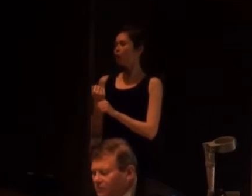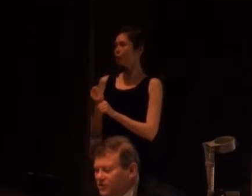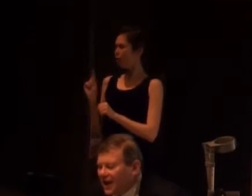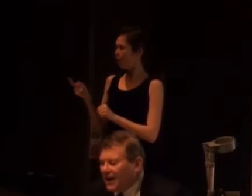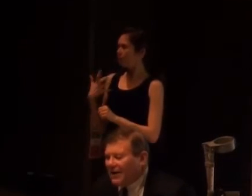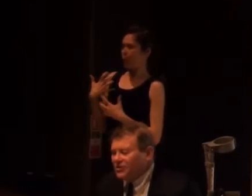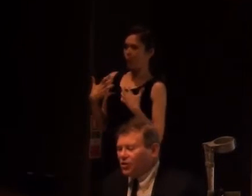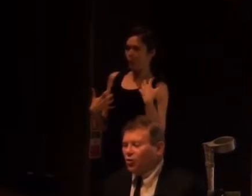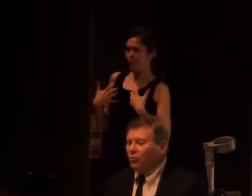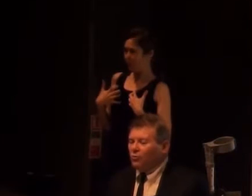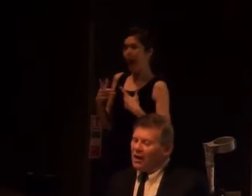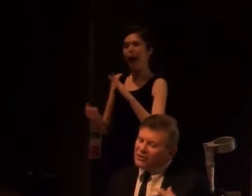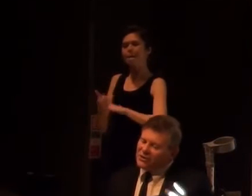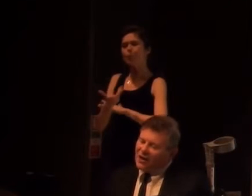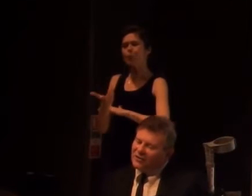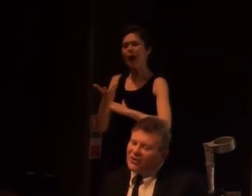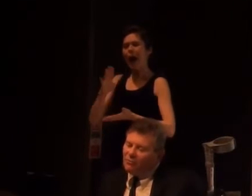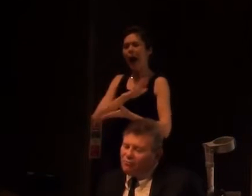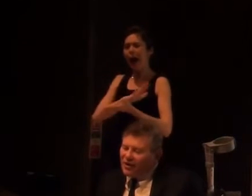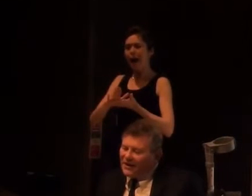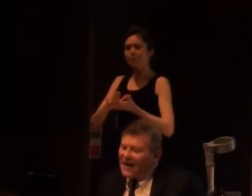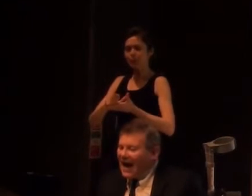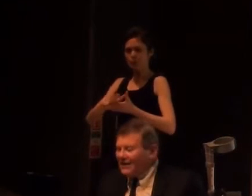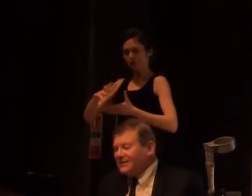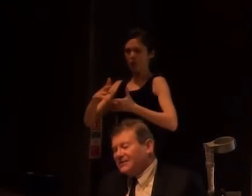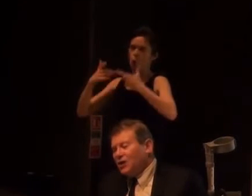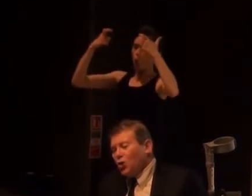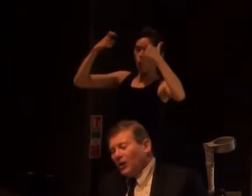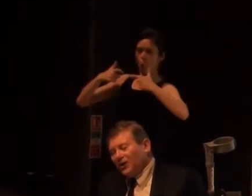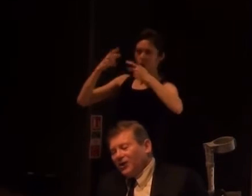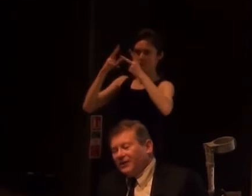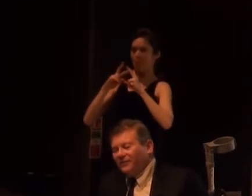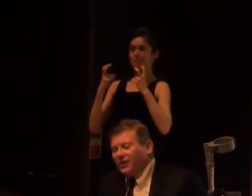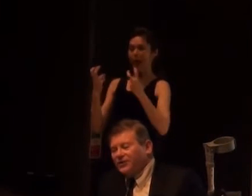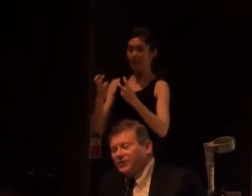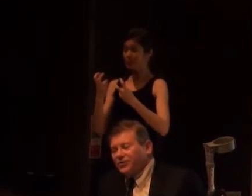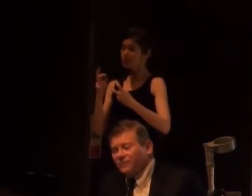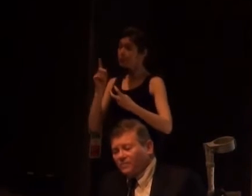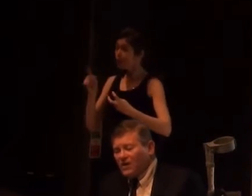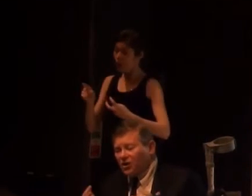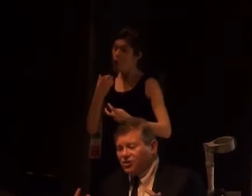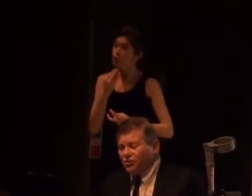which was done at Hatton Court, decided that they would bring actors with learning difficulties,